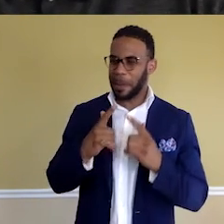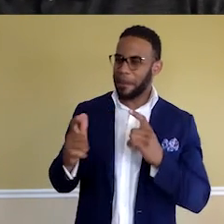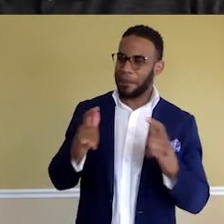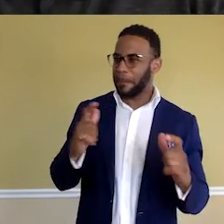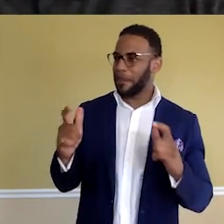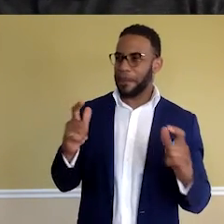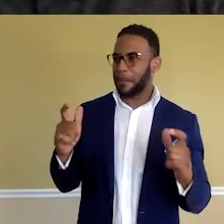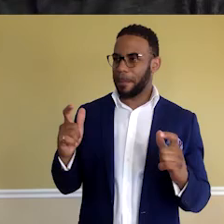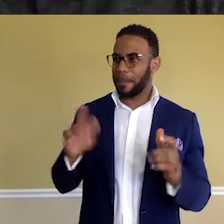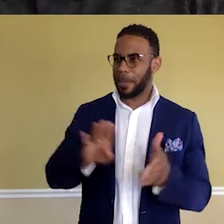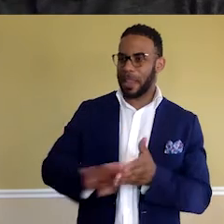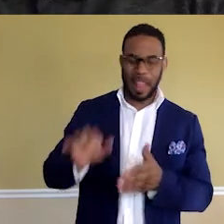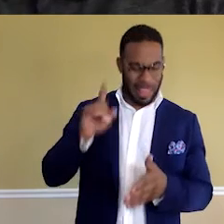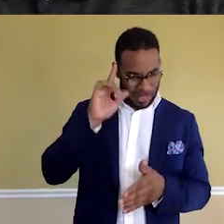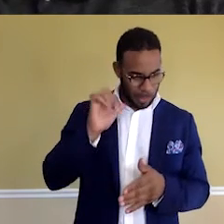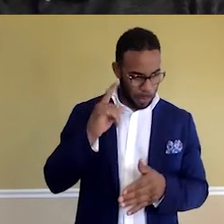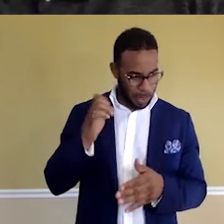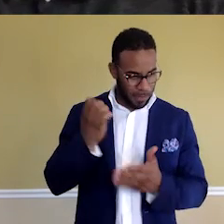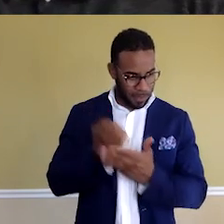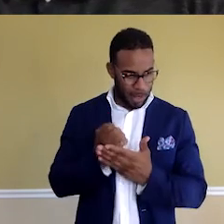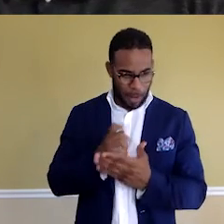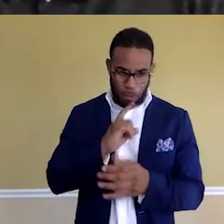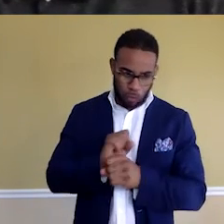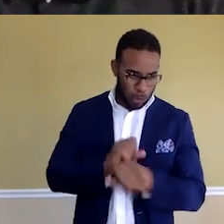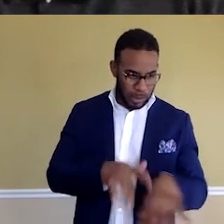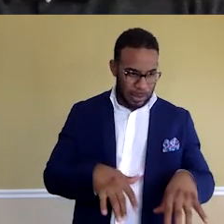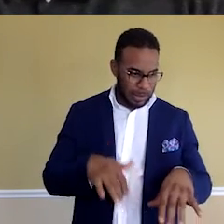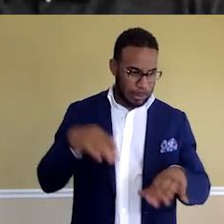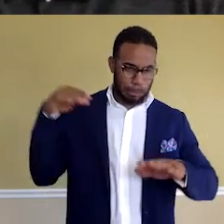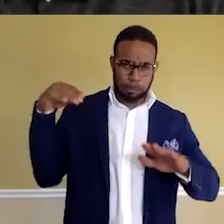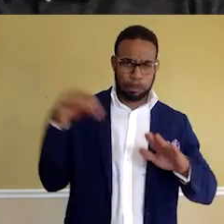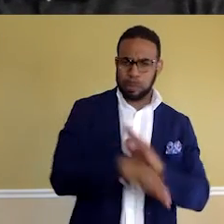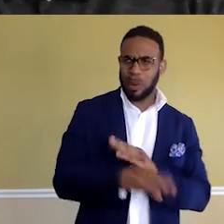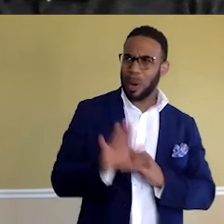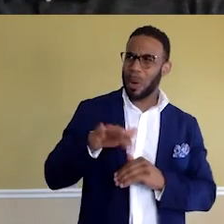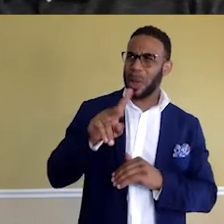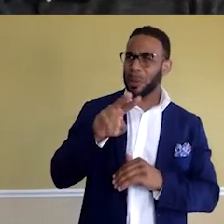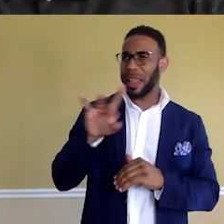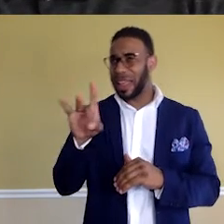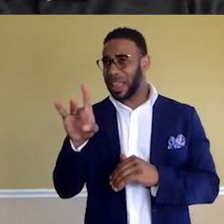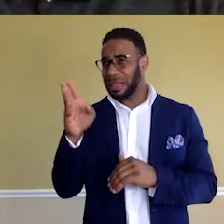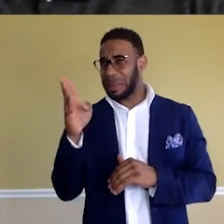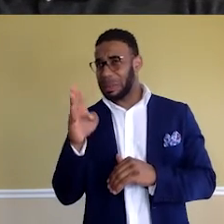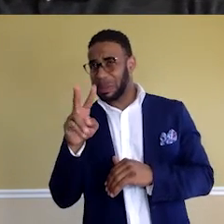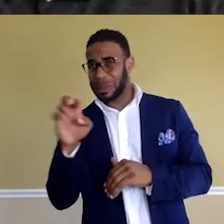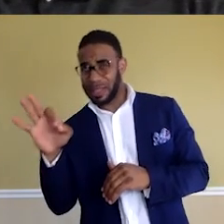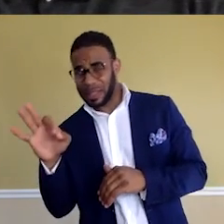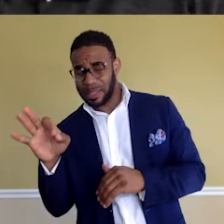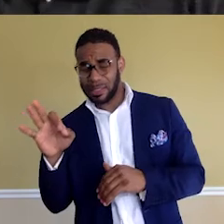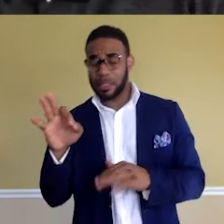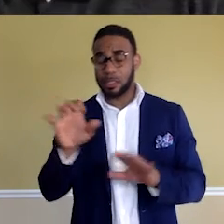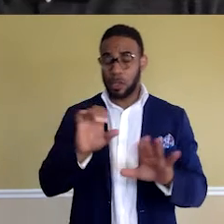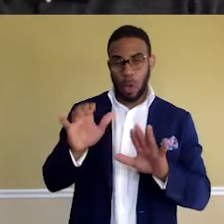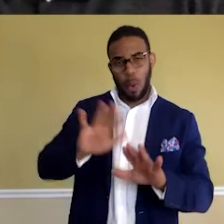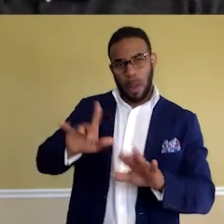massive layoff. I think this is when the economy truly tanked around 2008, 2009. So around that time frame,